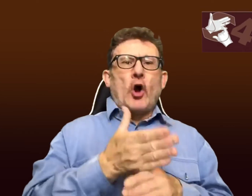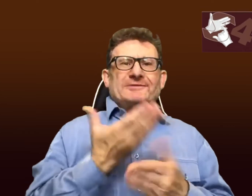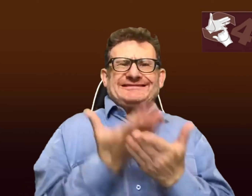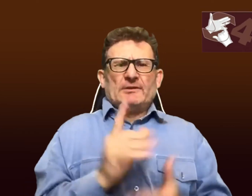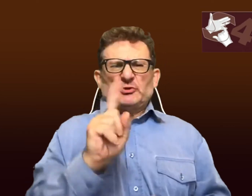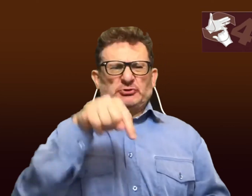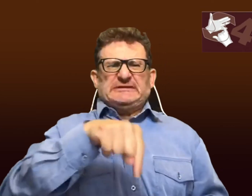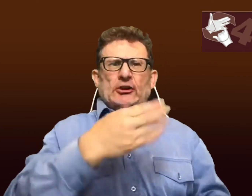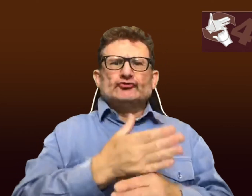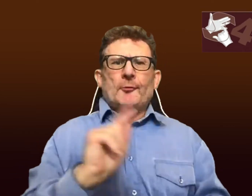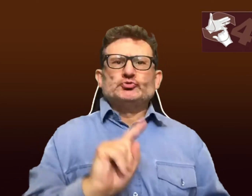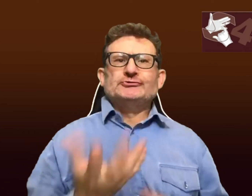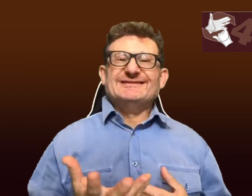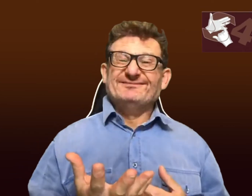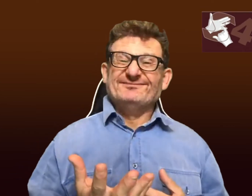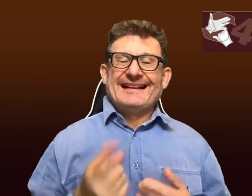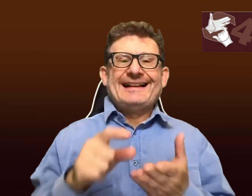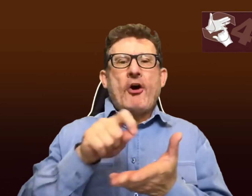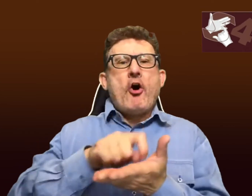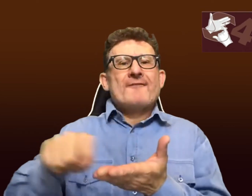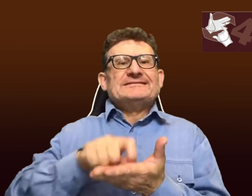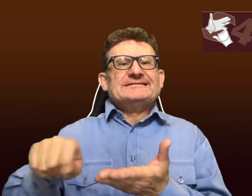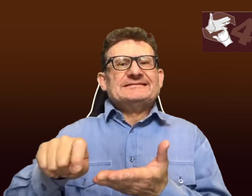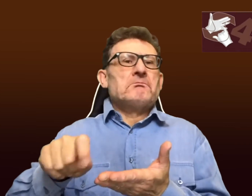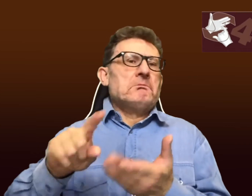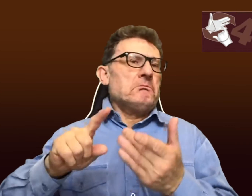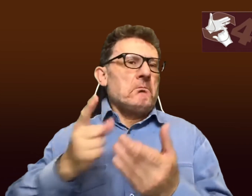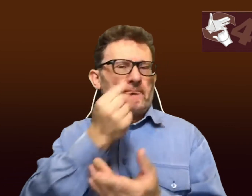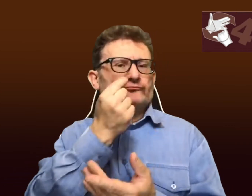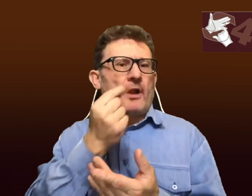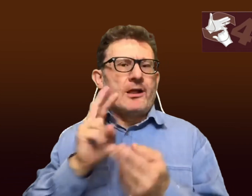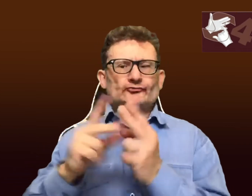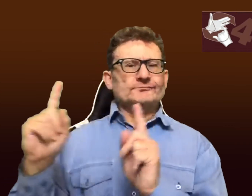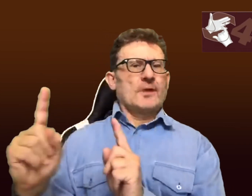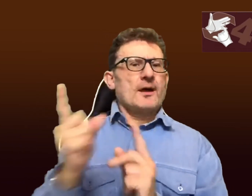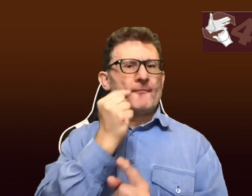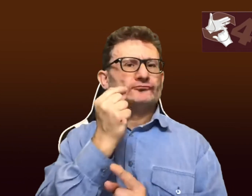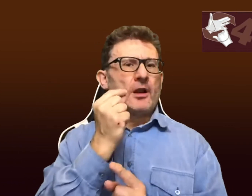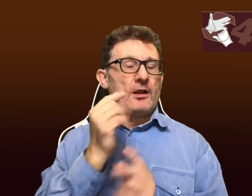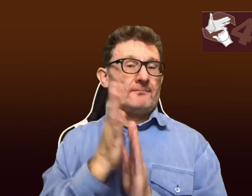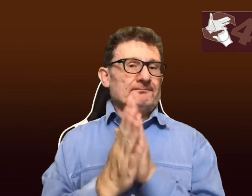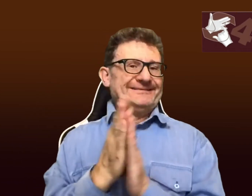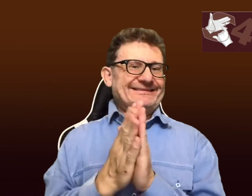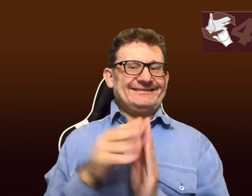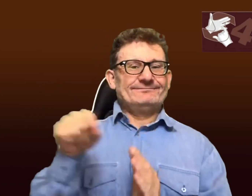And so as part of that role, I mean, it's going to depend what they do, but if it was in an office, maybe there may be an interpreter.